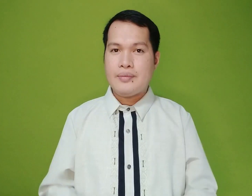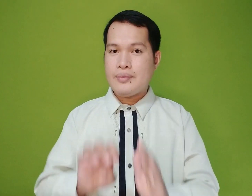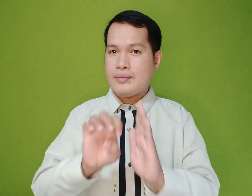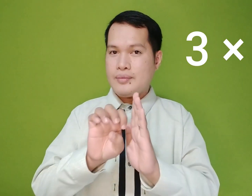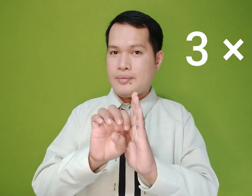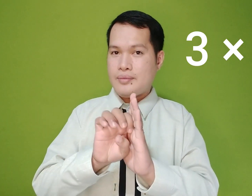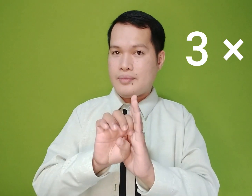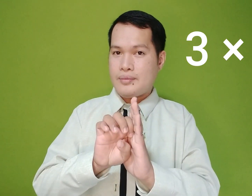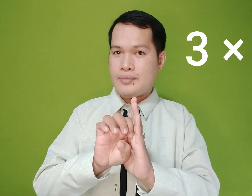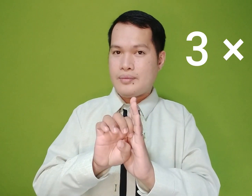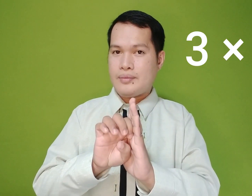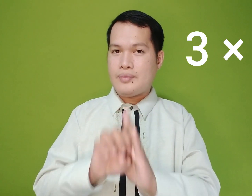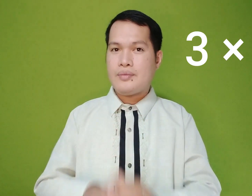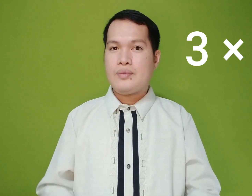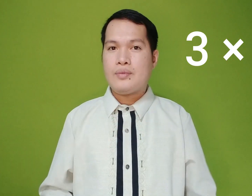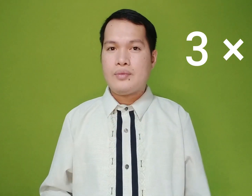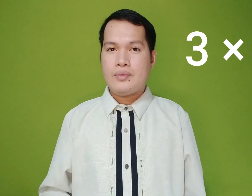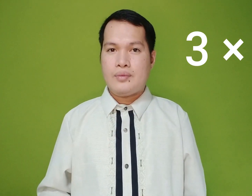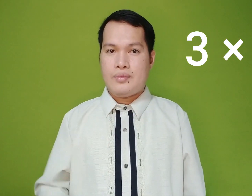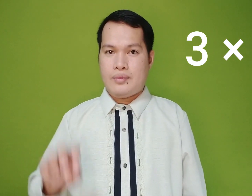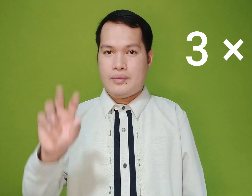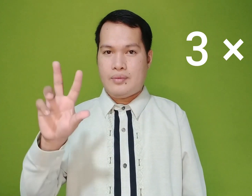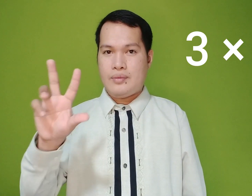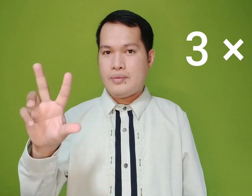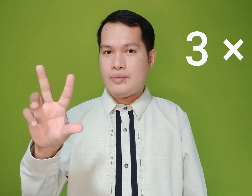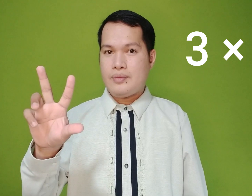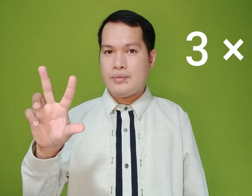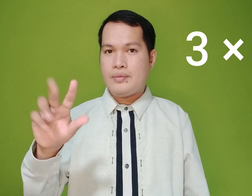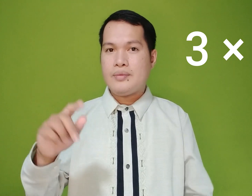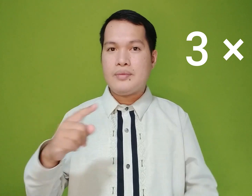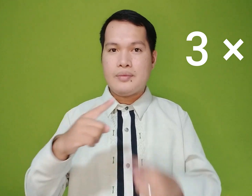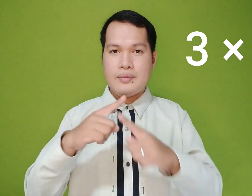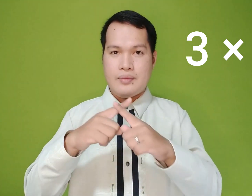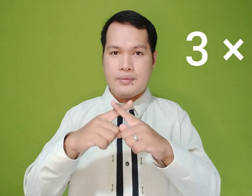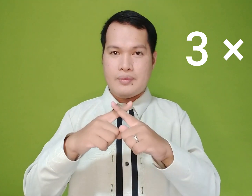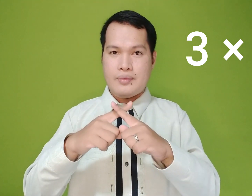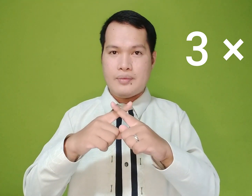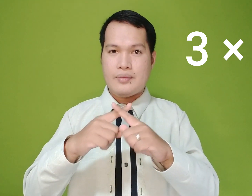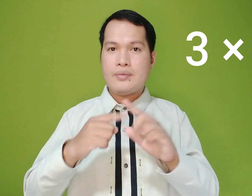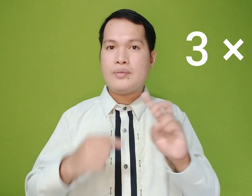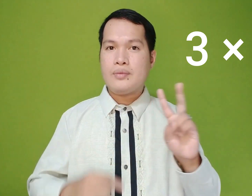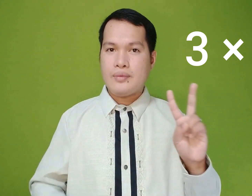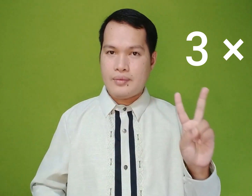for example 3 salt air 2